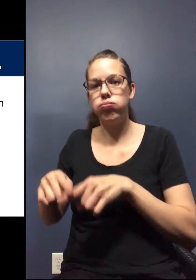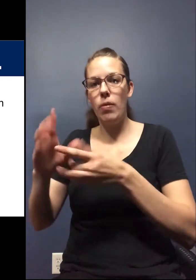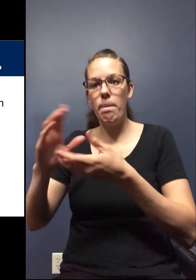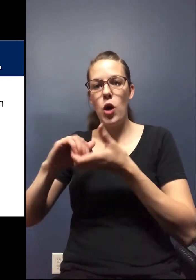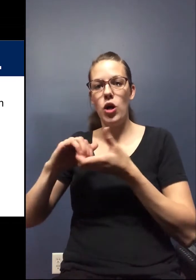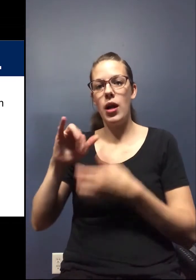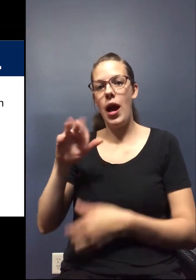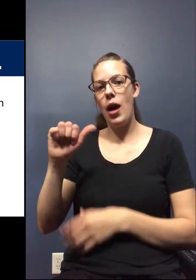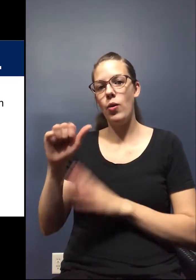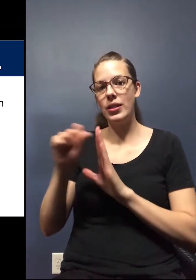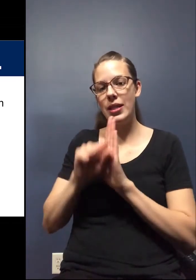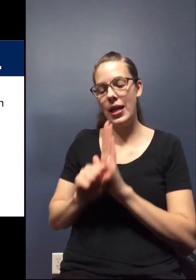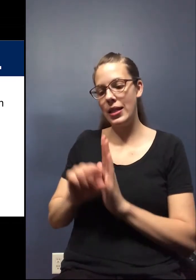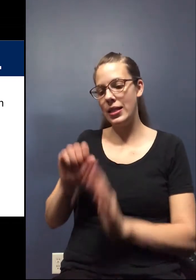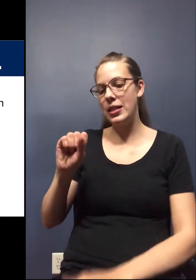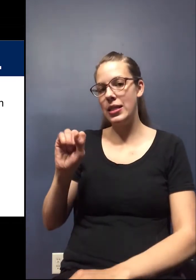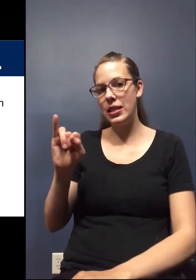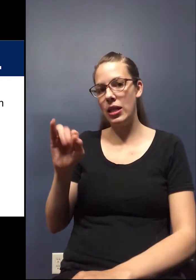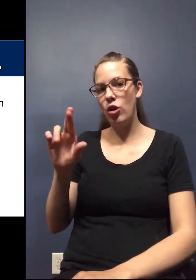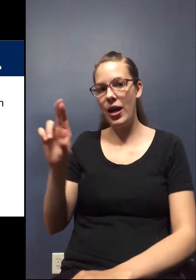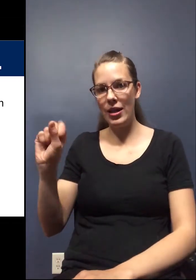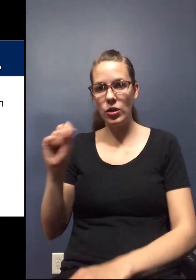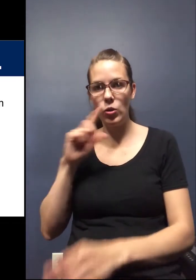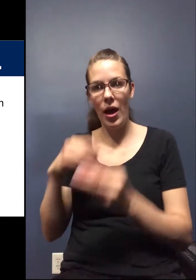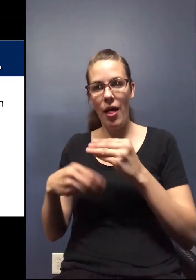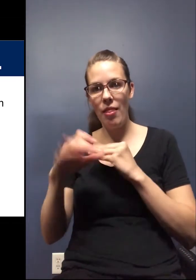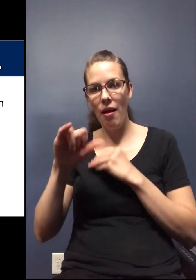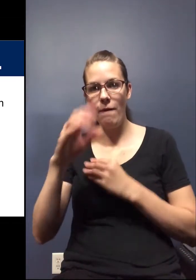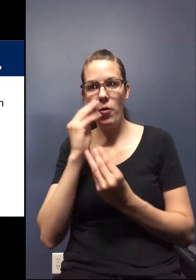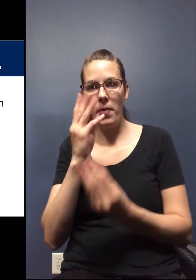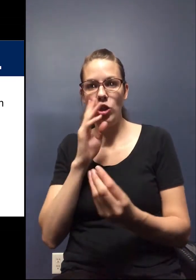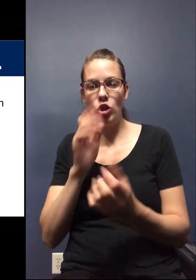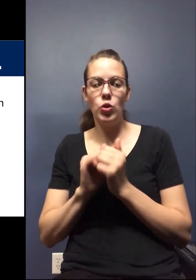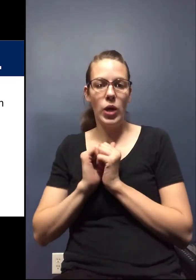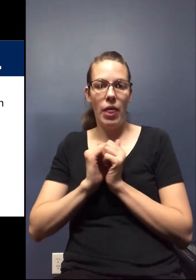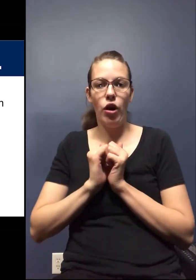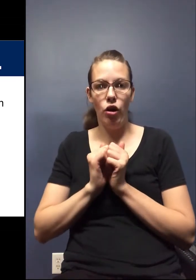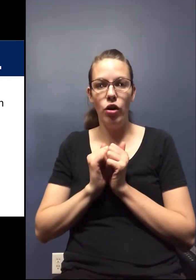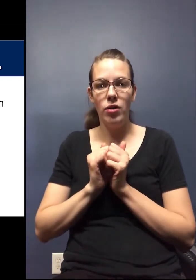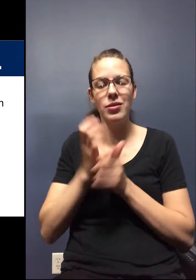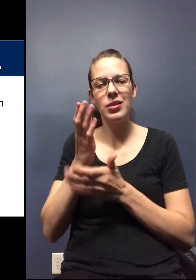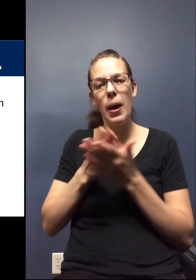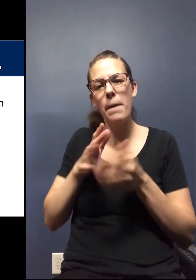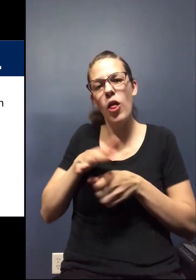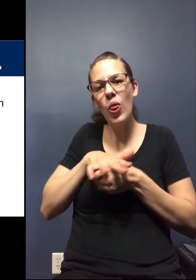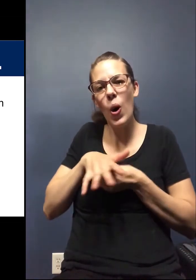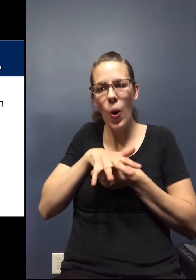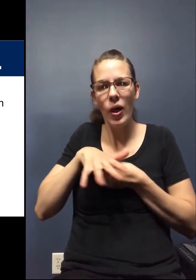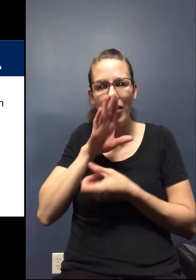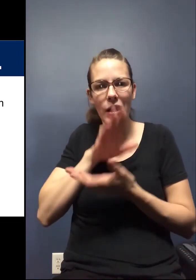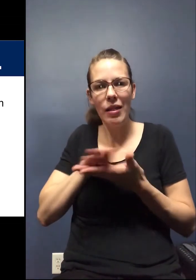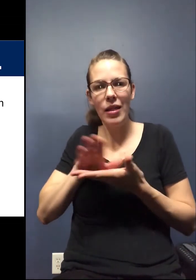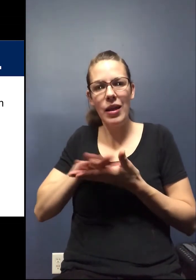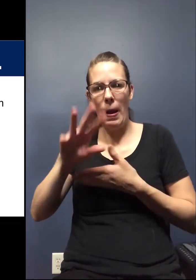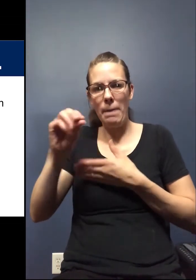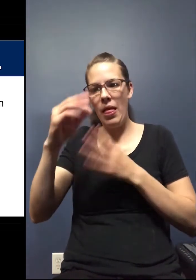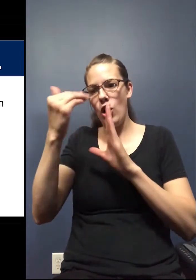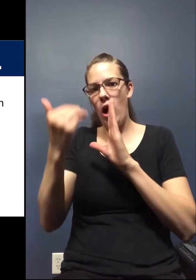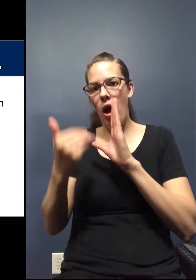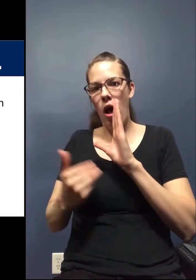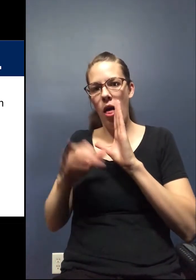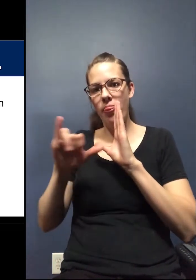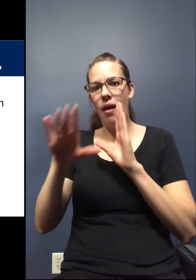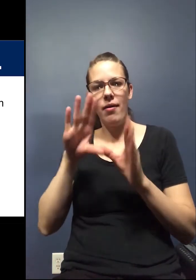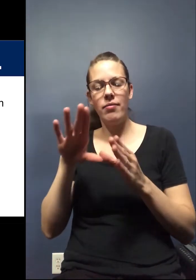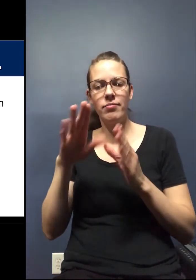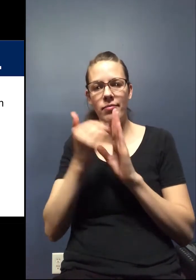partner at Iowa State Cirrus to put that information together because we have and there are some local cleaning companies that are highlighted on that list